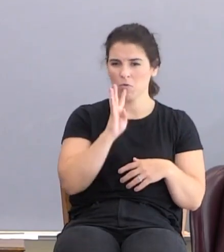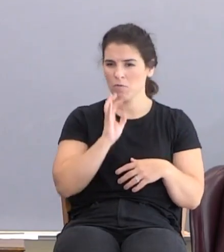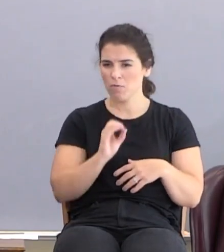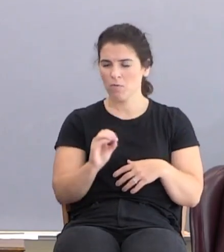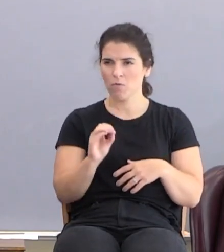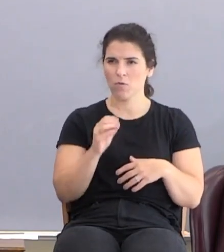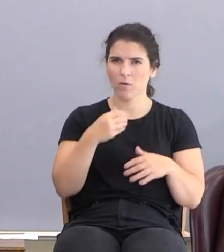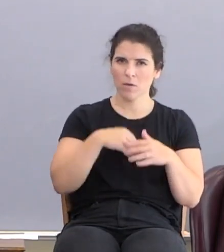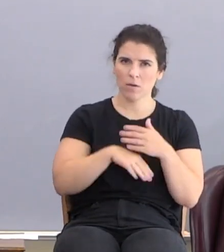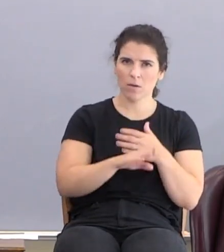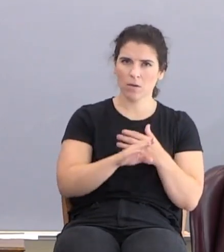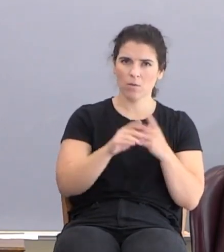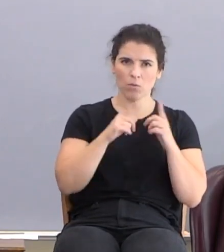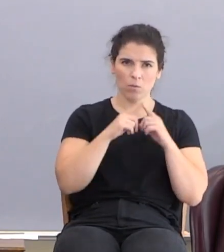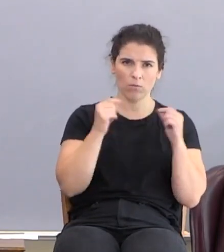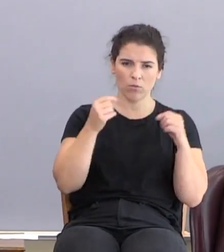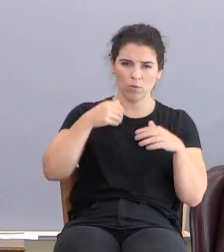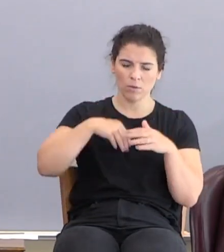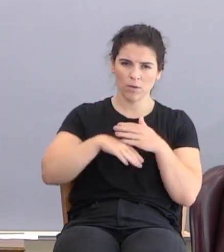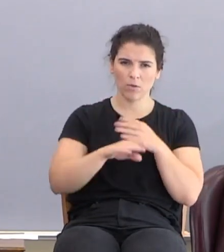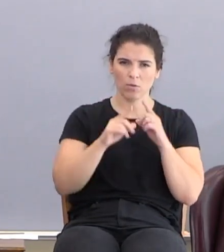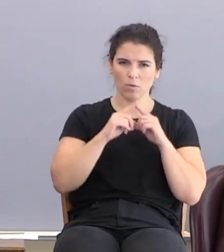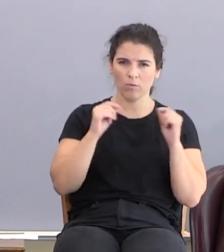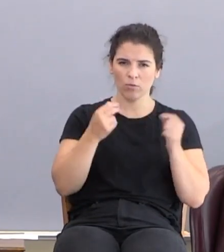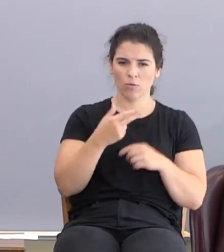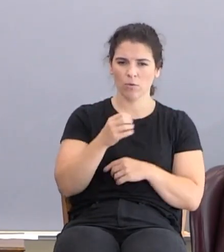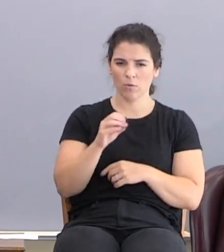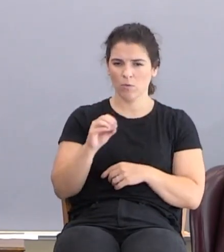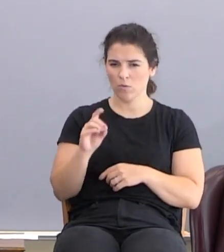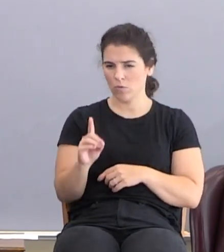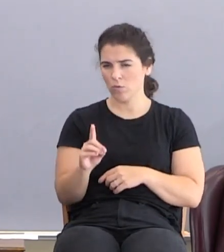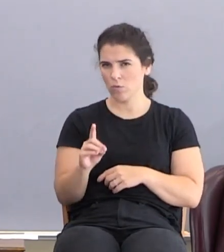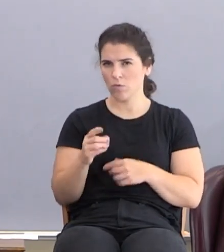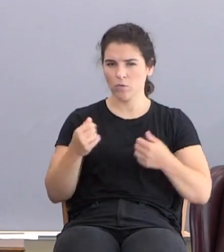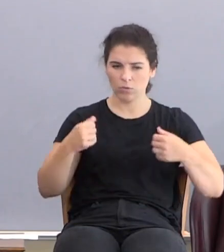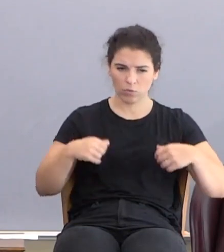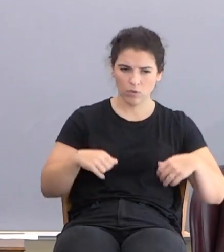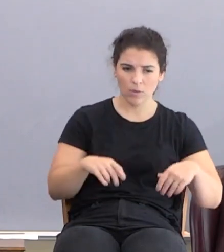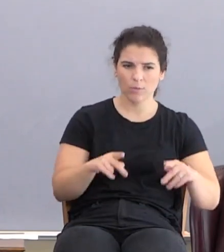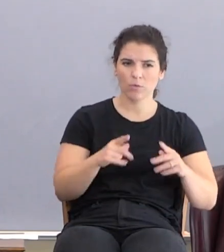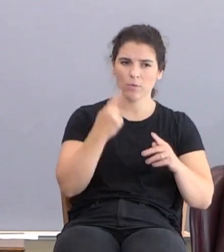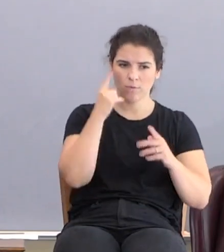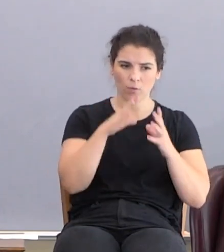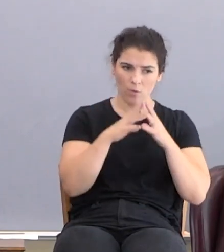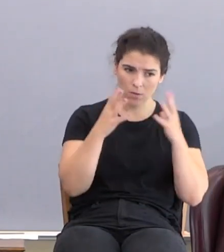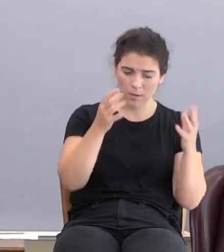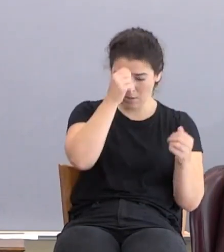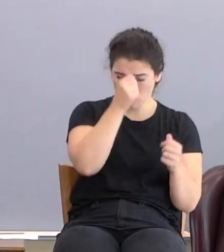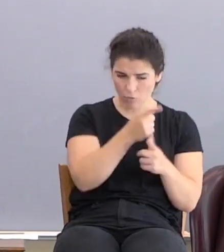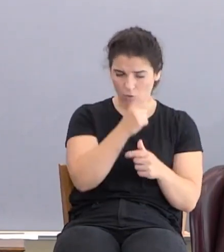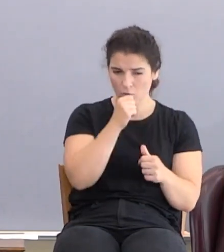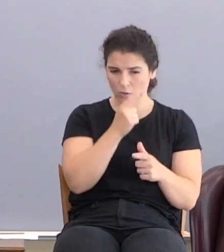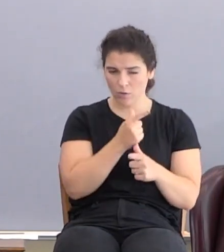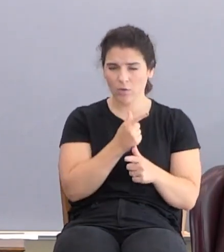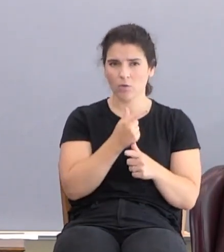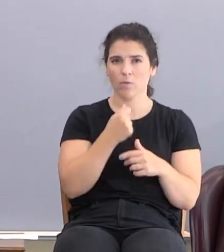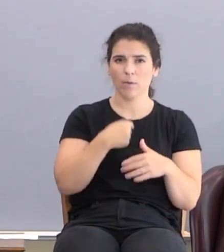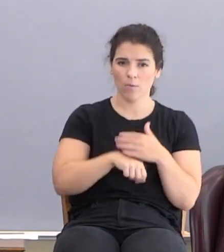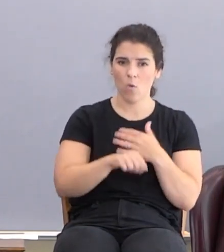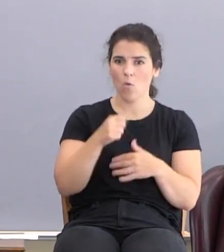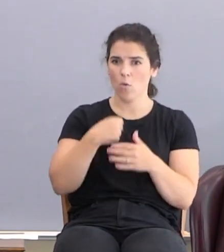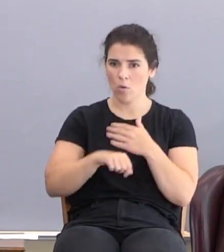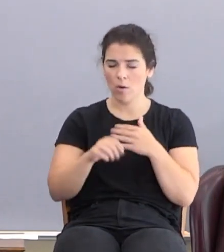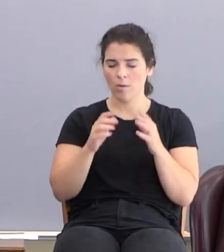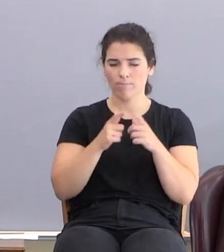into, that's when a priest entered into the priesthood. So there's opportunity for a lot of brothers and sisters and so forth to be